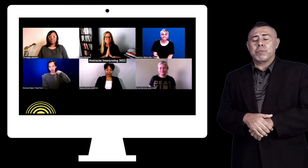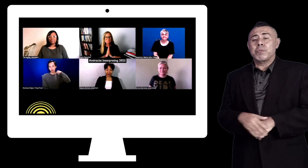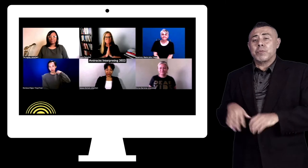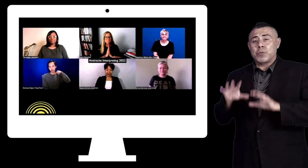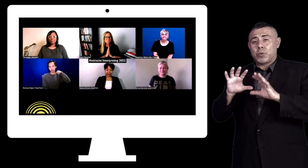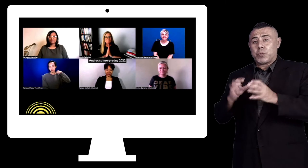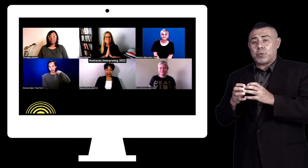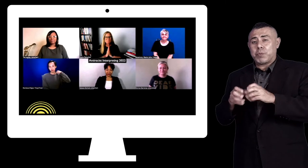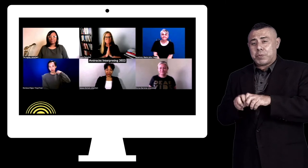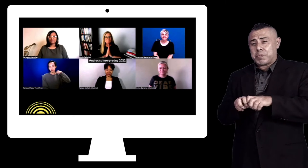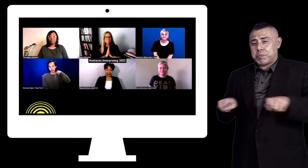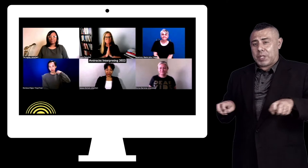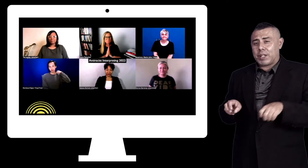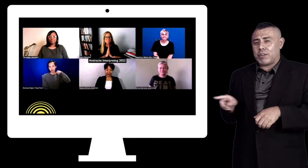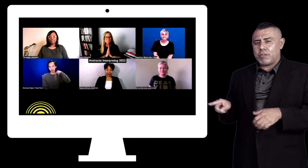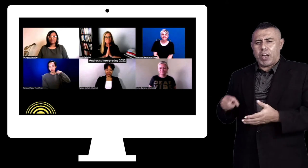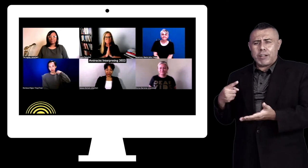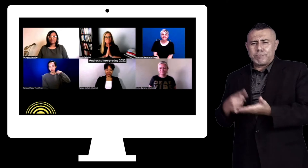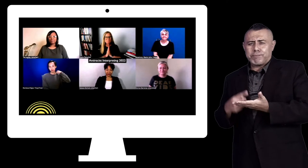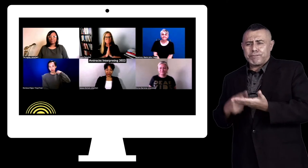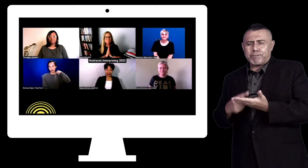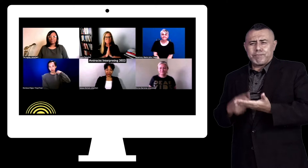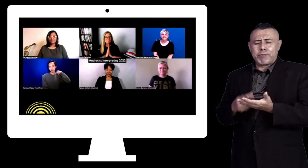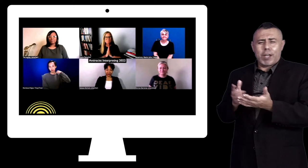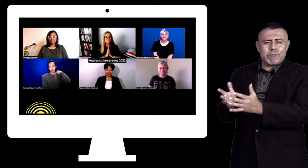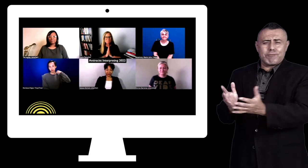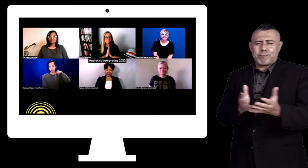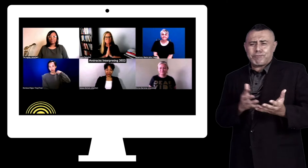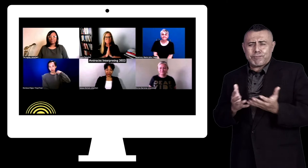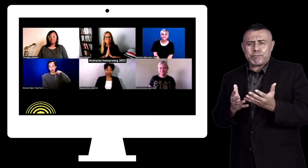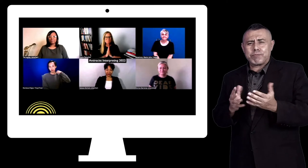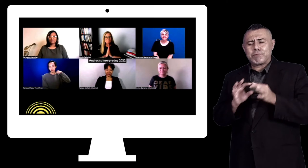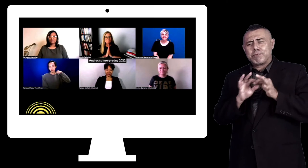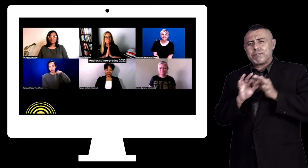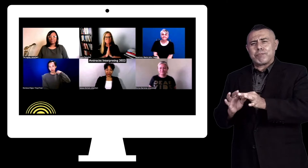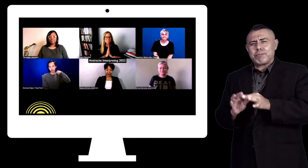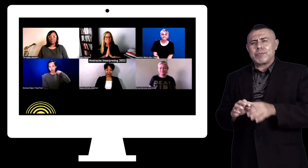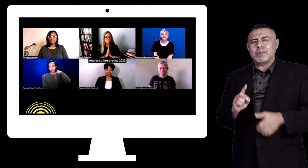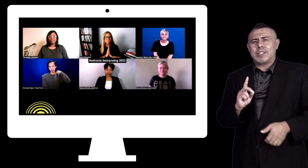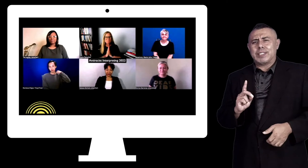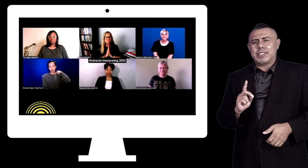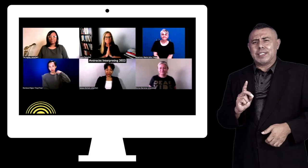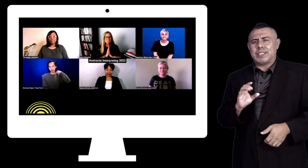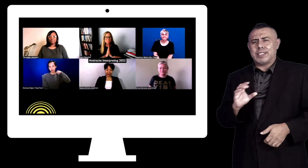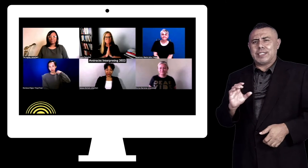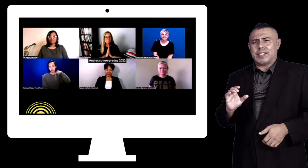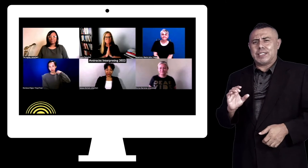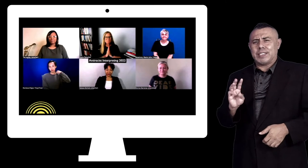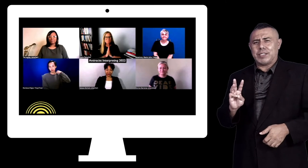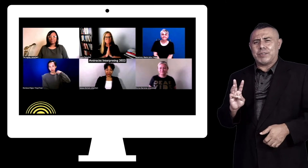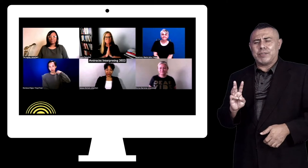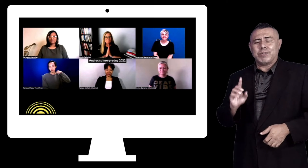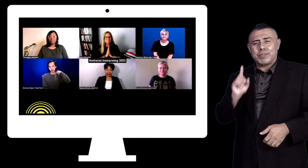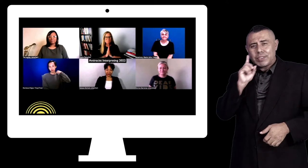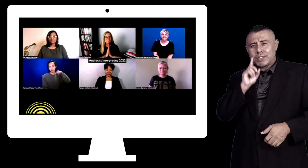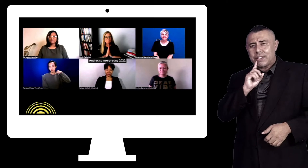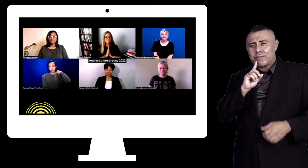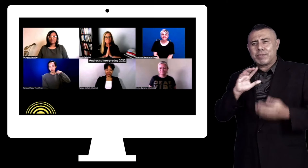The panel discussion was about DCCW, Deaf Community Cultural Wealth.